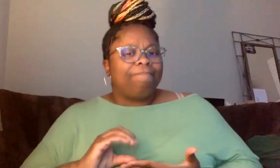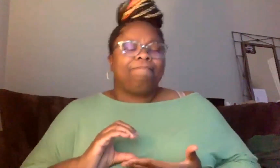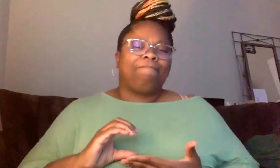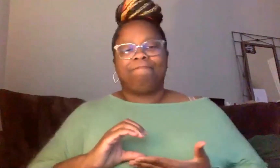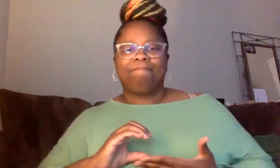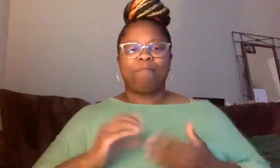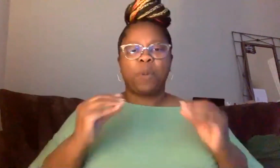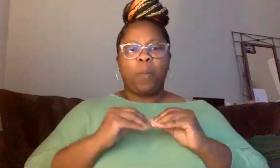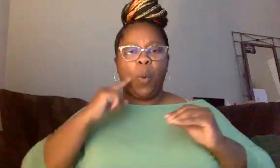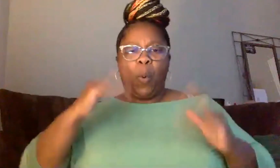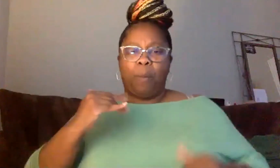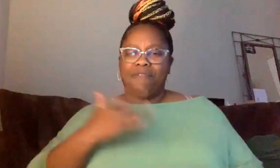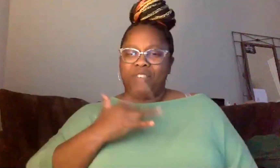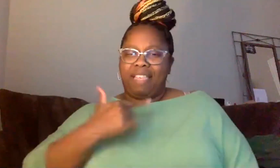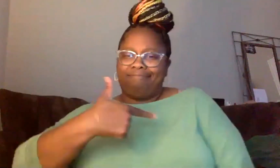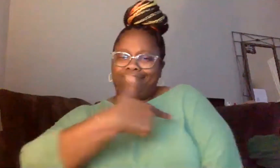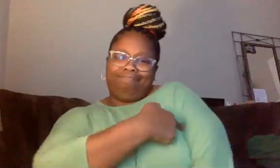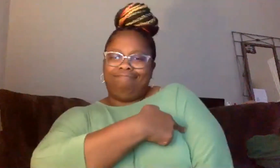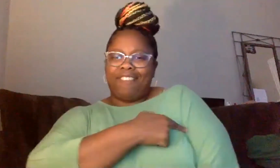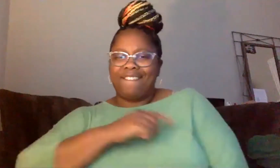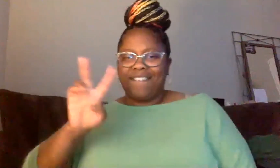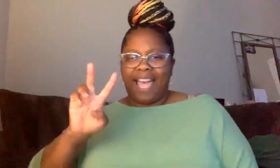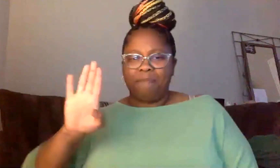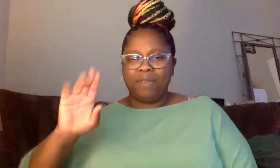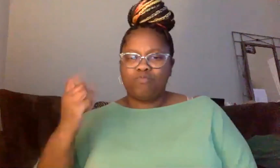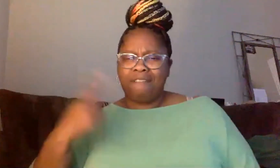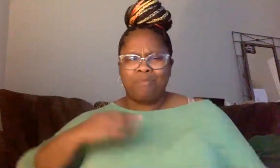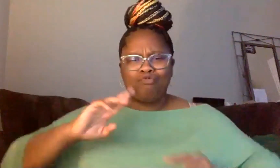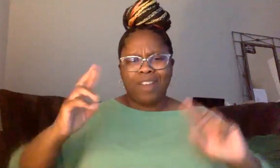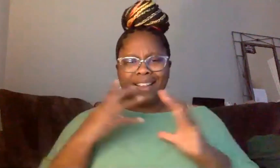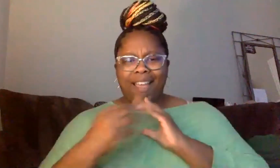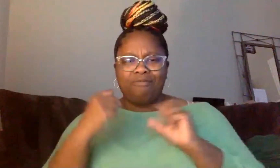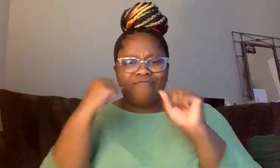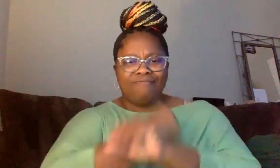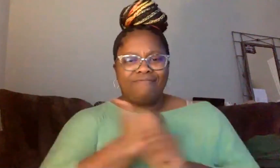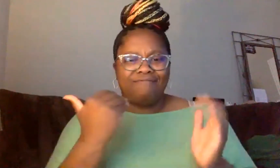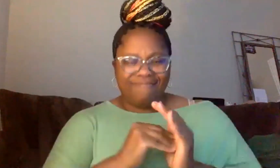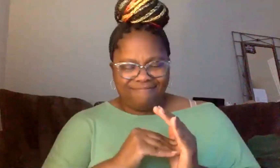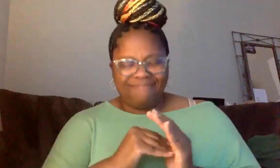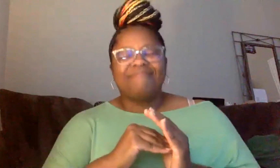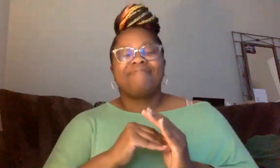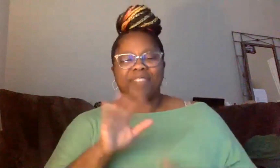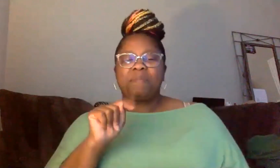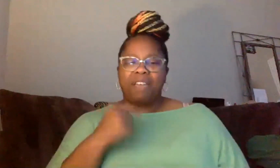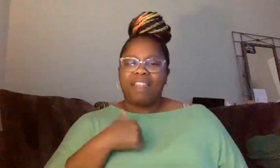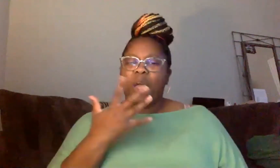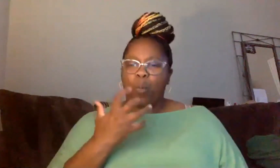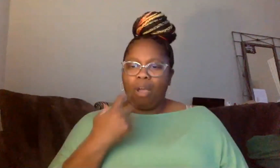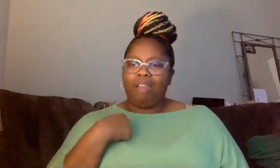B12 or something because I'm ready to hit the streets again. But I do want us to,